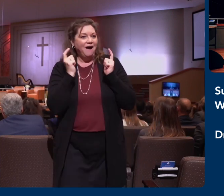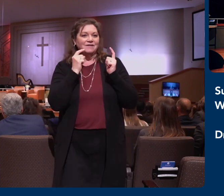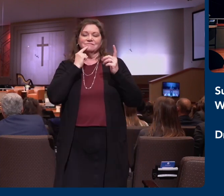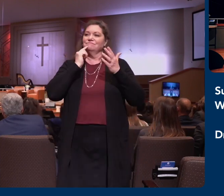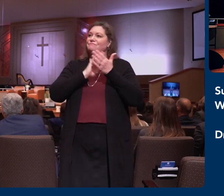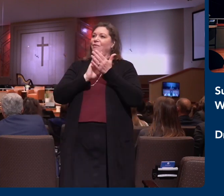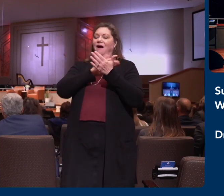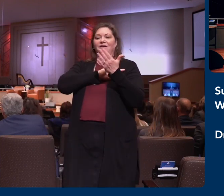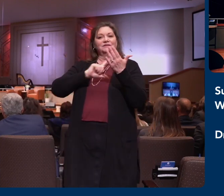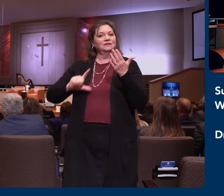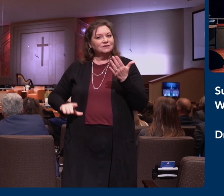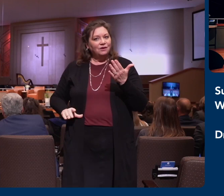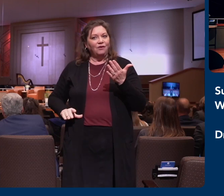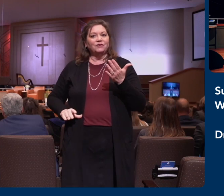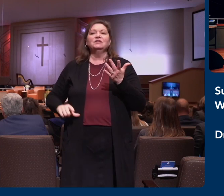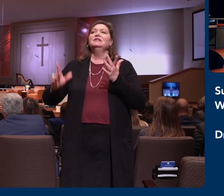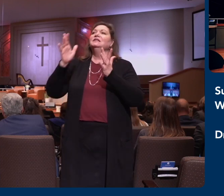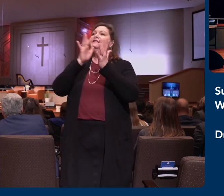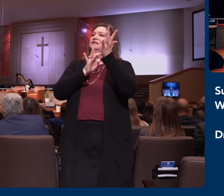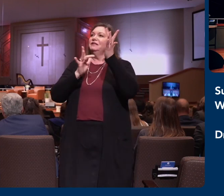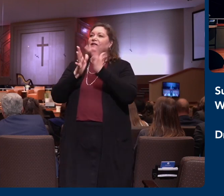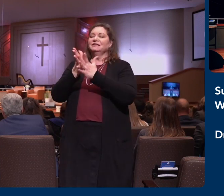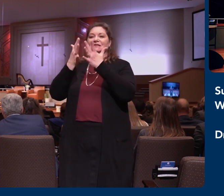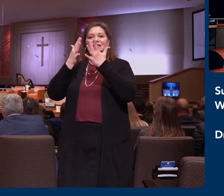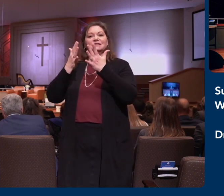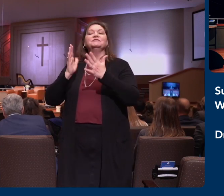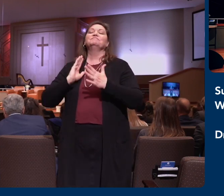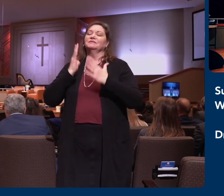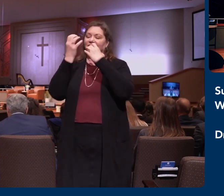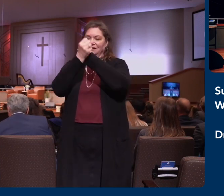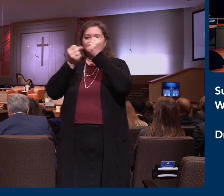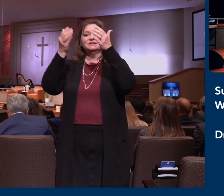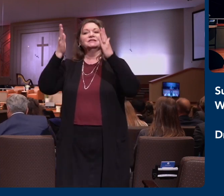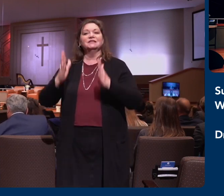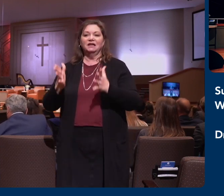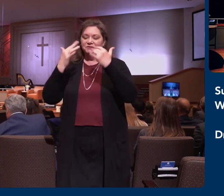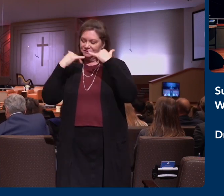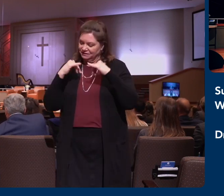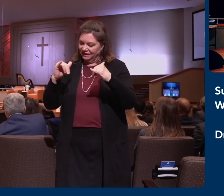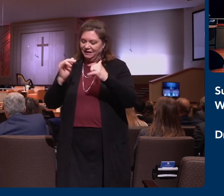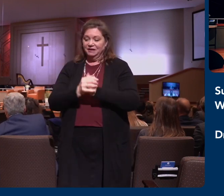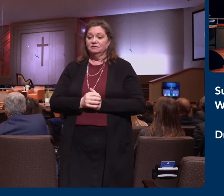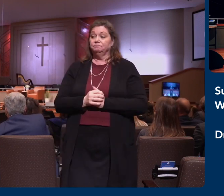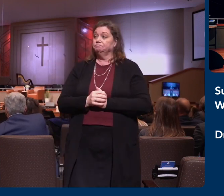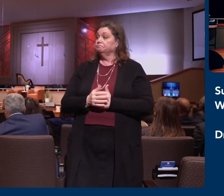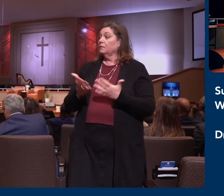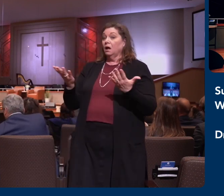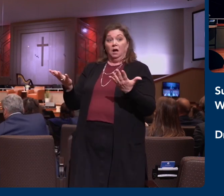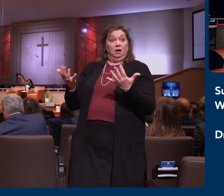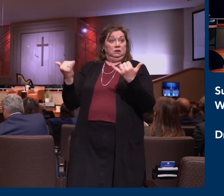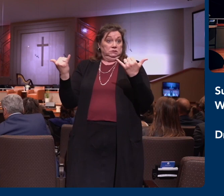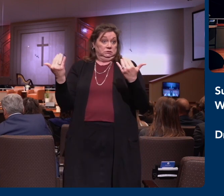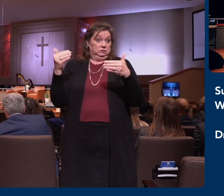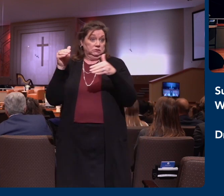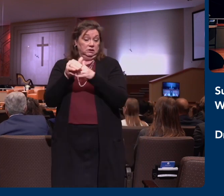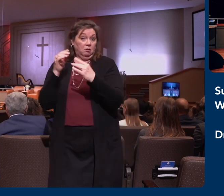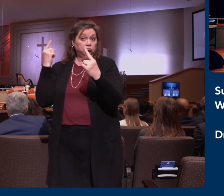still saves. Tonight, as we begin, I want to start by really congratulating all of the West Coast Baptist College